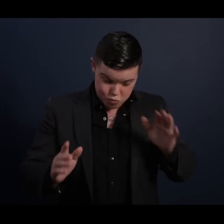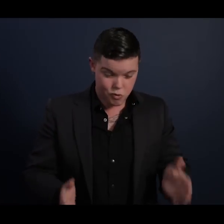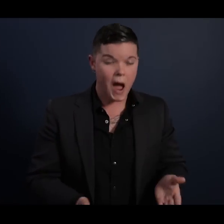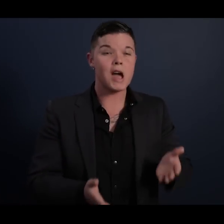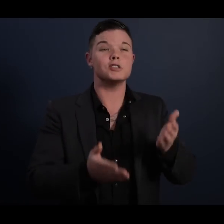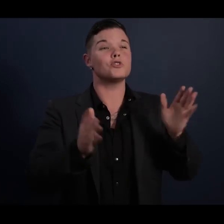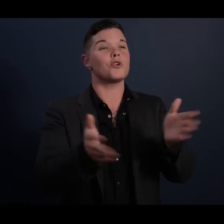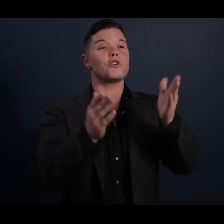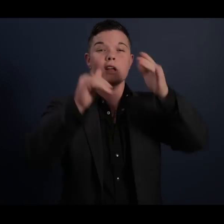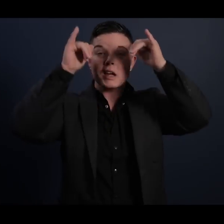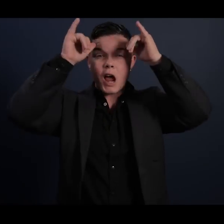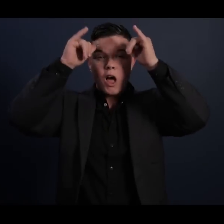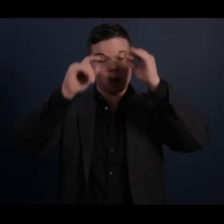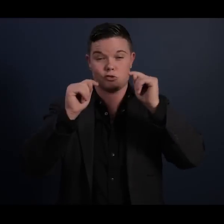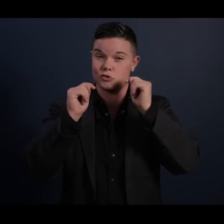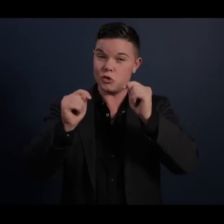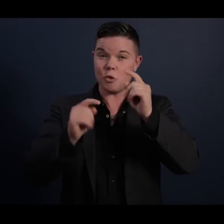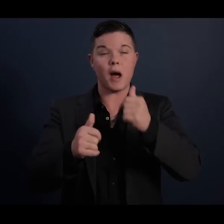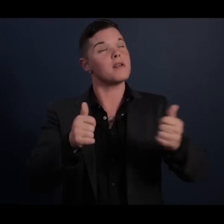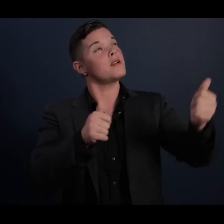and tutored by the elders of his Temun tribe,